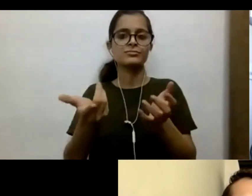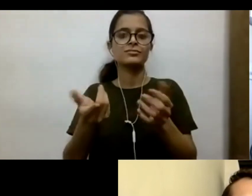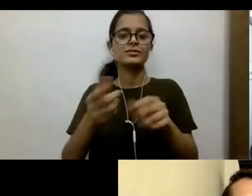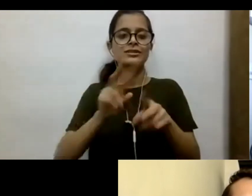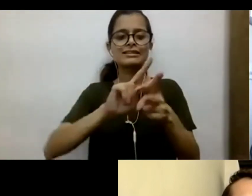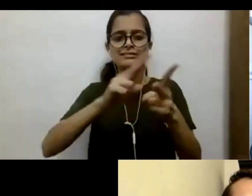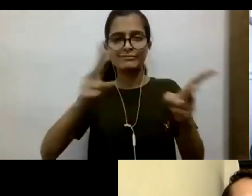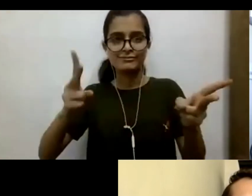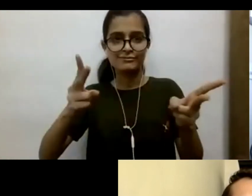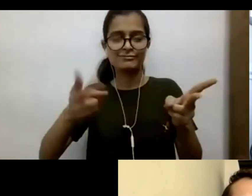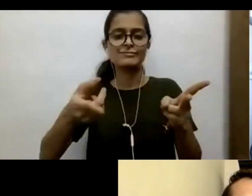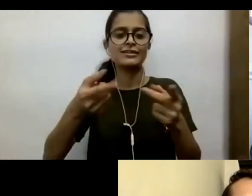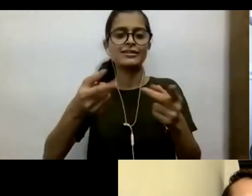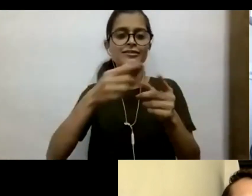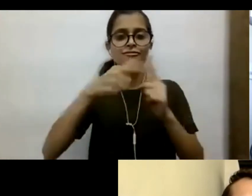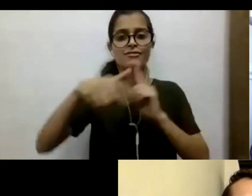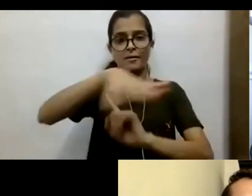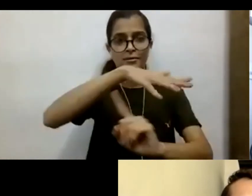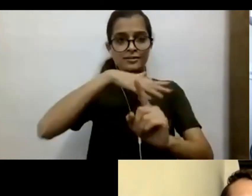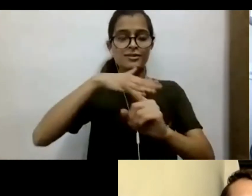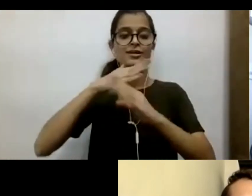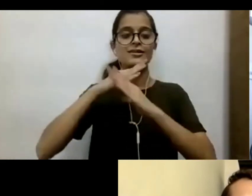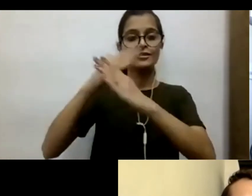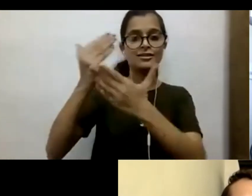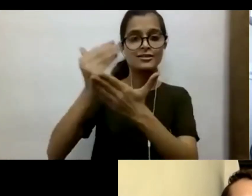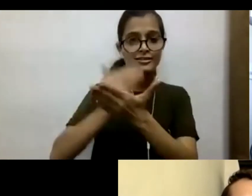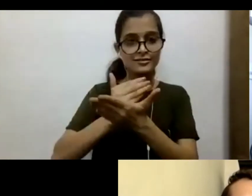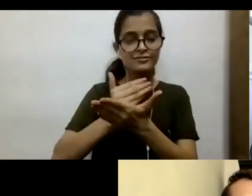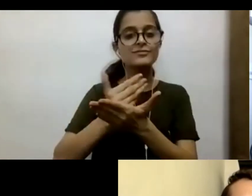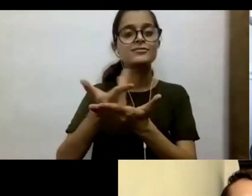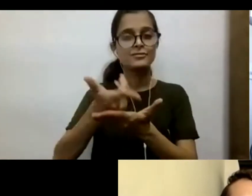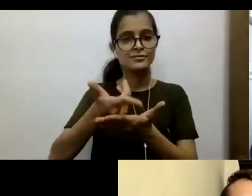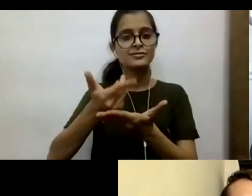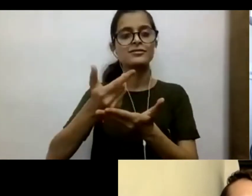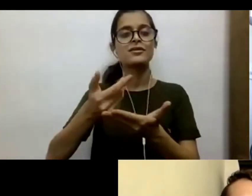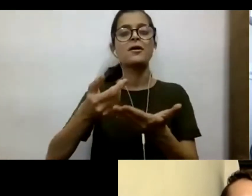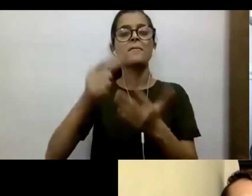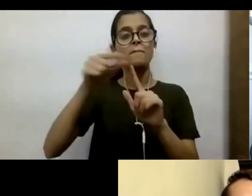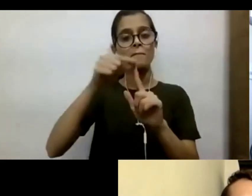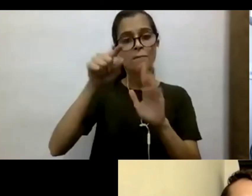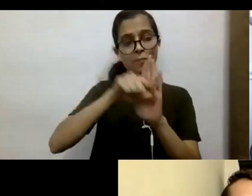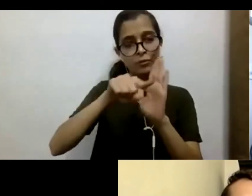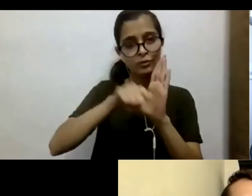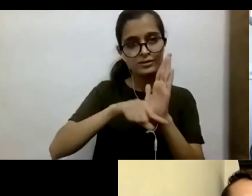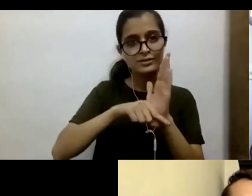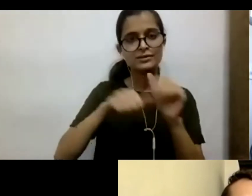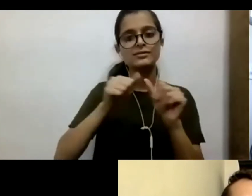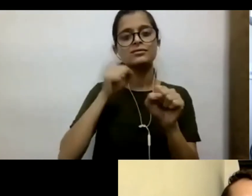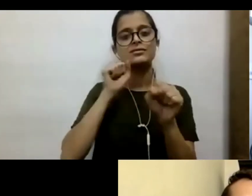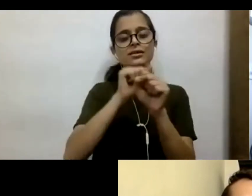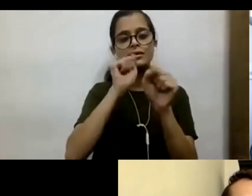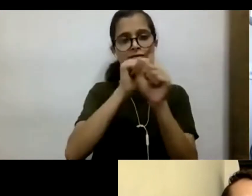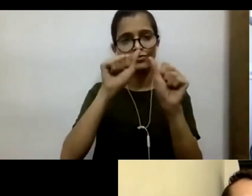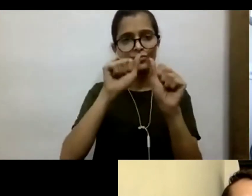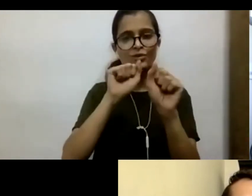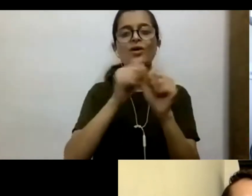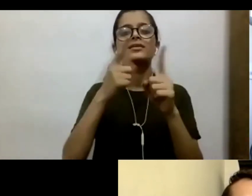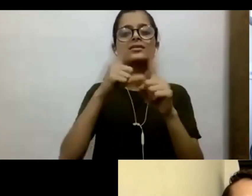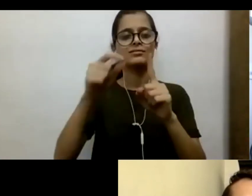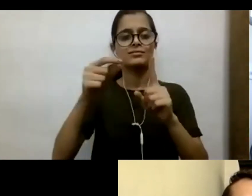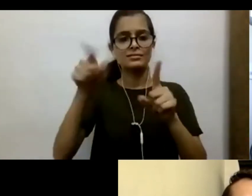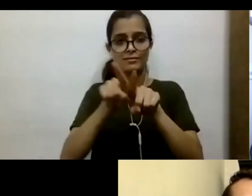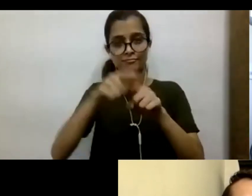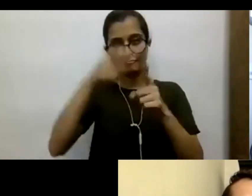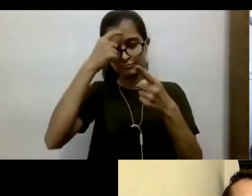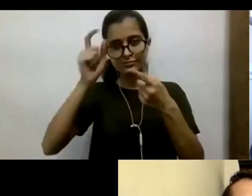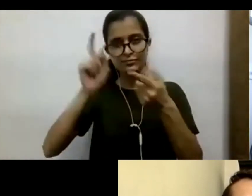concerns and violations. She is also engaged in public policy and advocacy work on democratic rights and civil liberties issues, and in